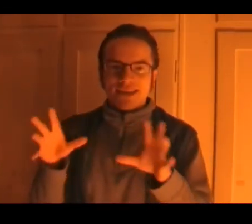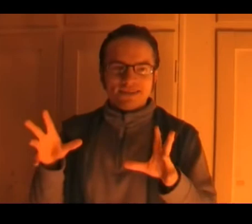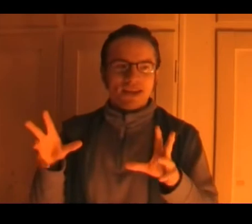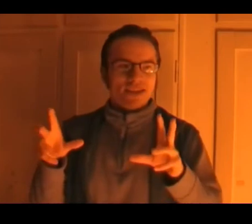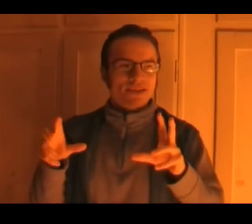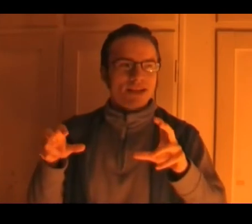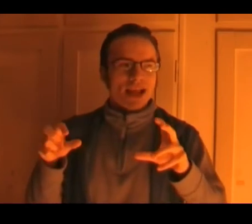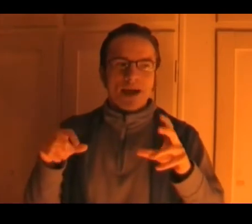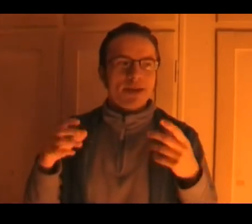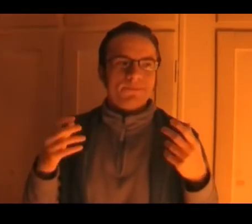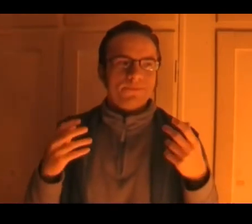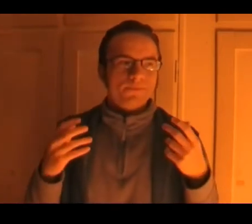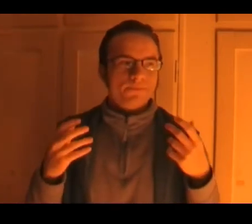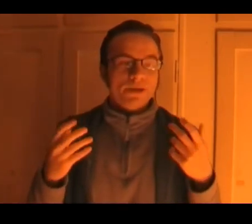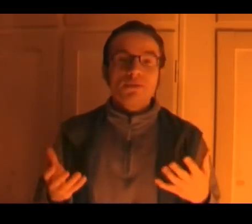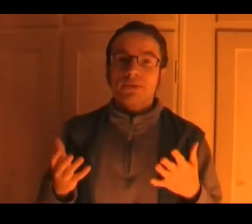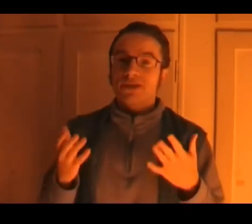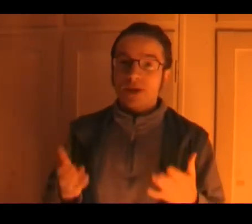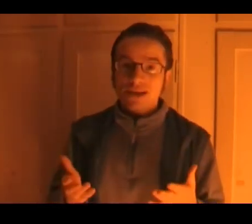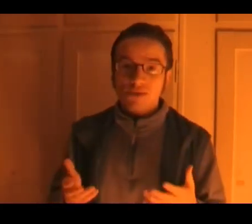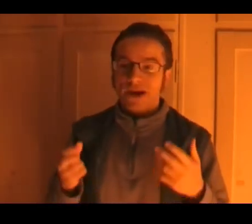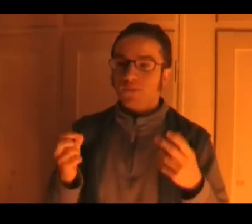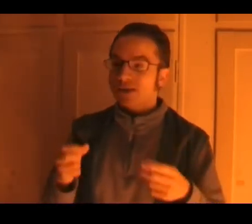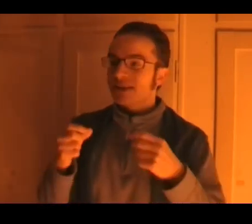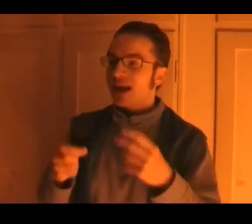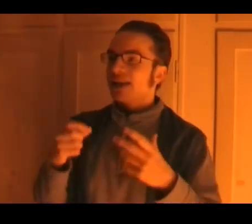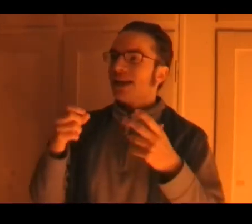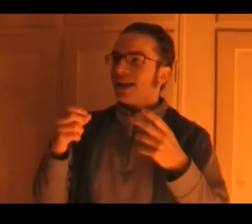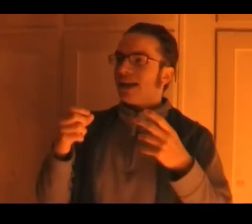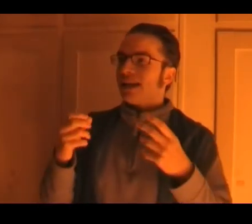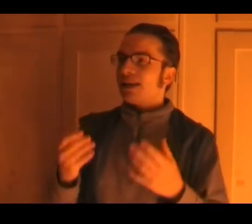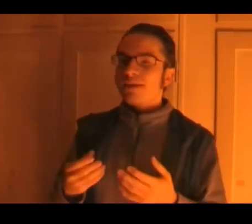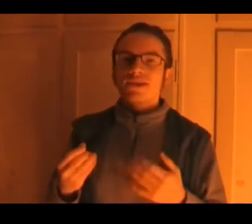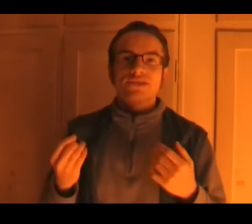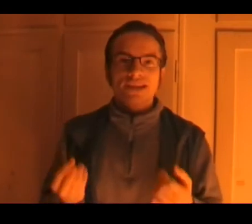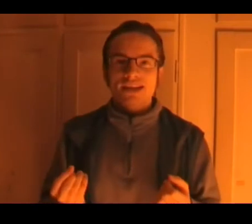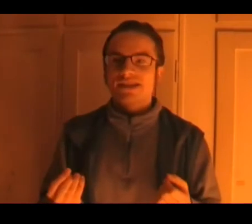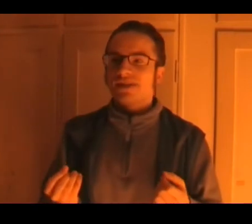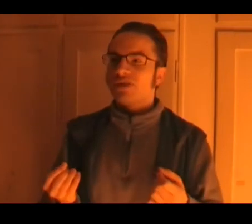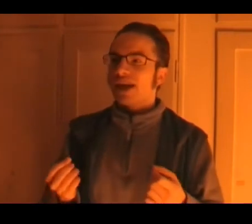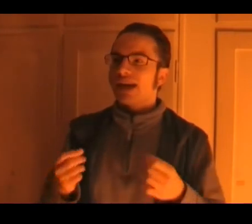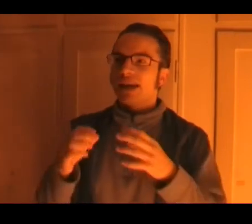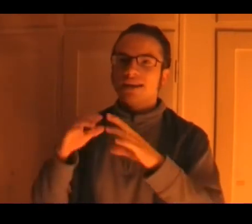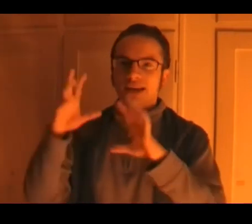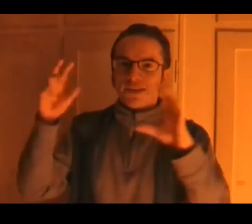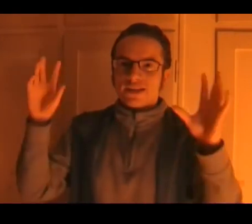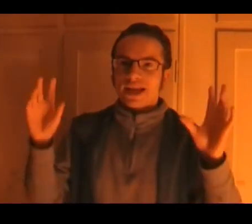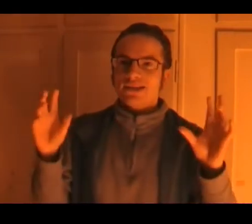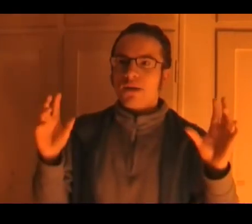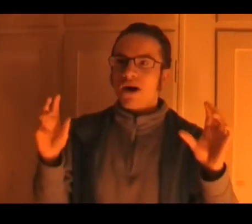i mean people must have been terrified watching that in theaters in 1978 and the lights come on